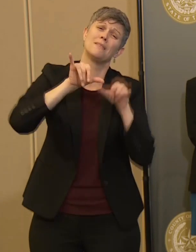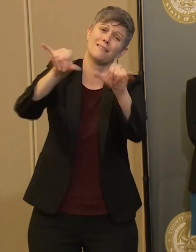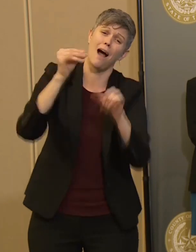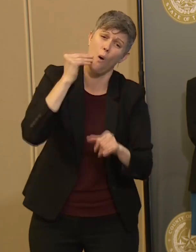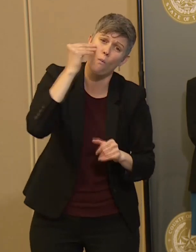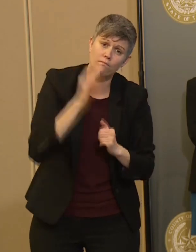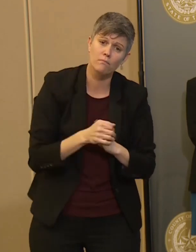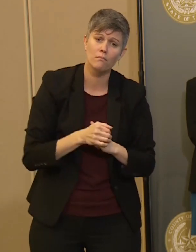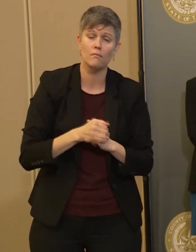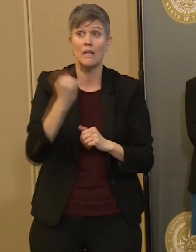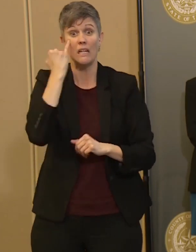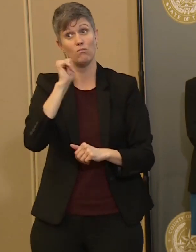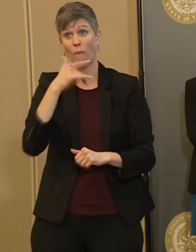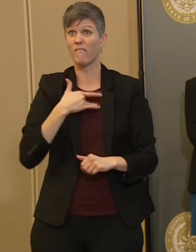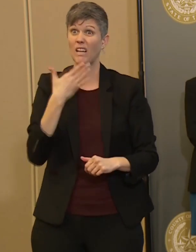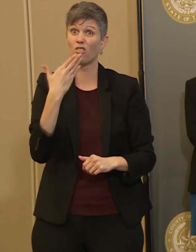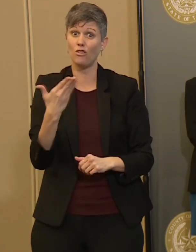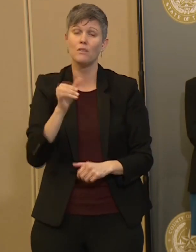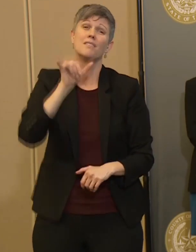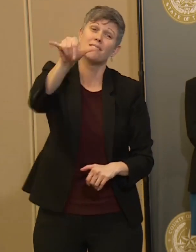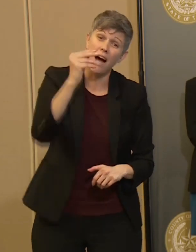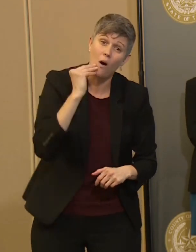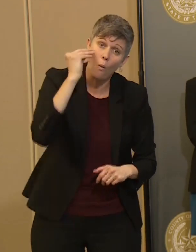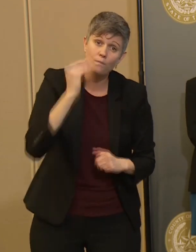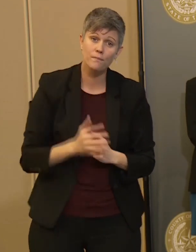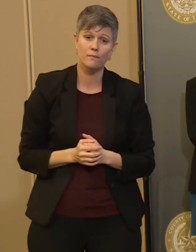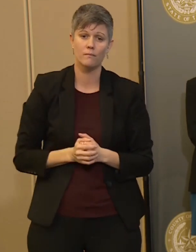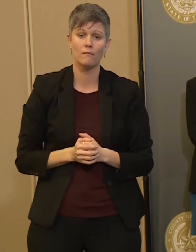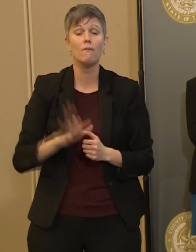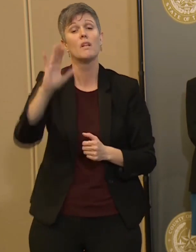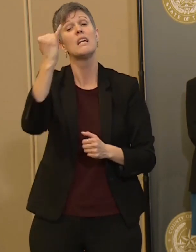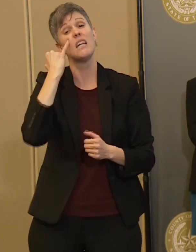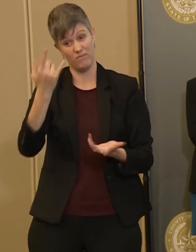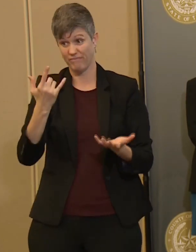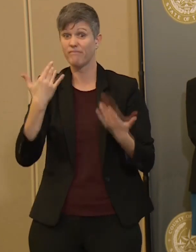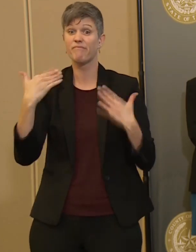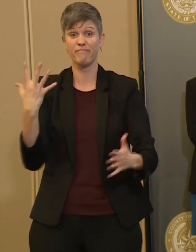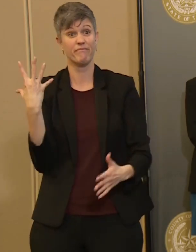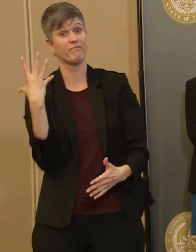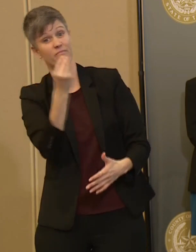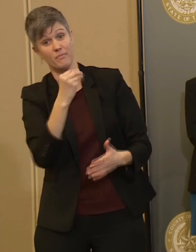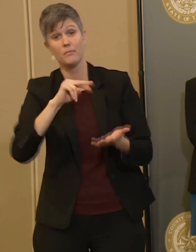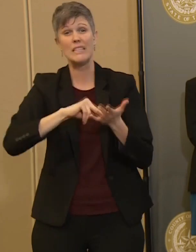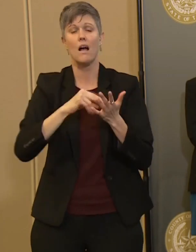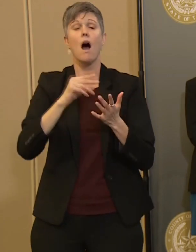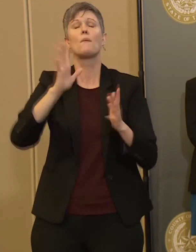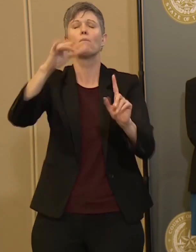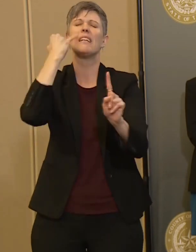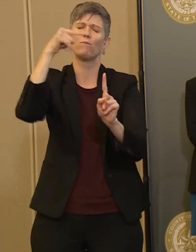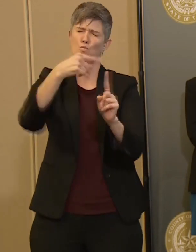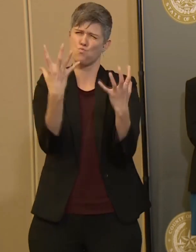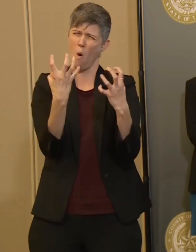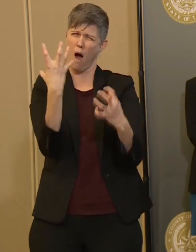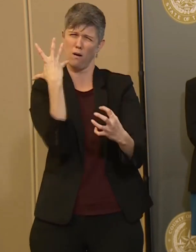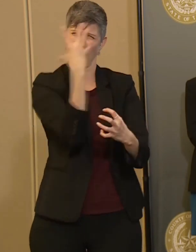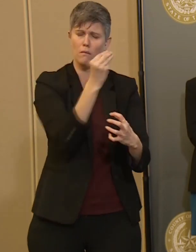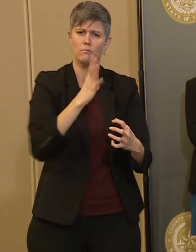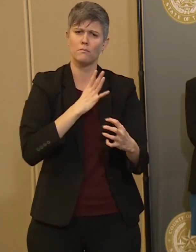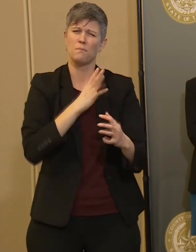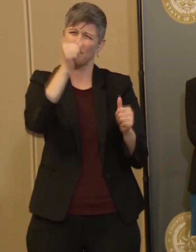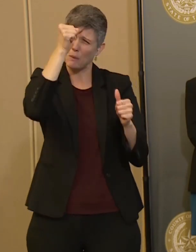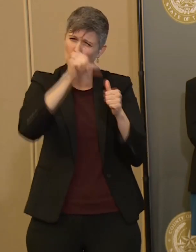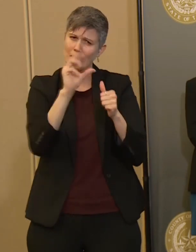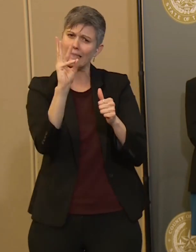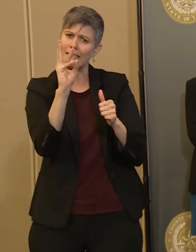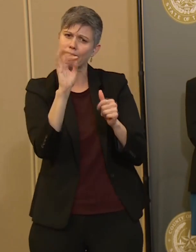are feeling well and you go out to shop at the grocery store, make sure that you're staying six feet apart from everybody that you would